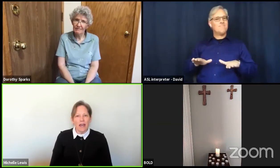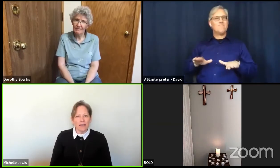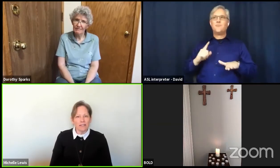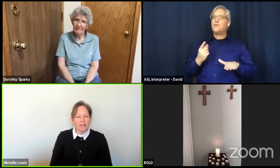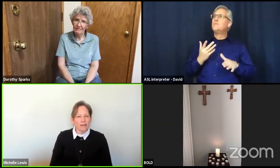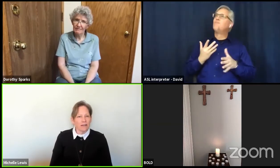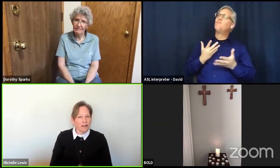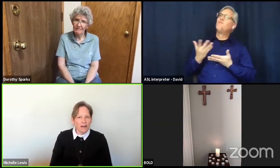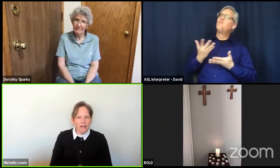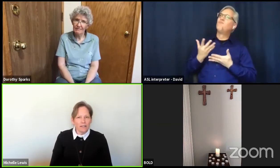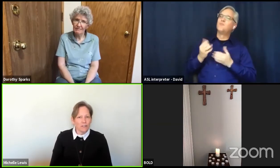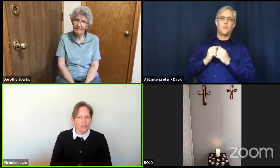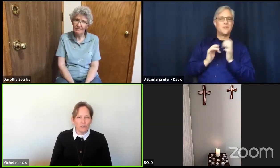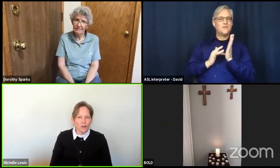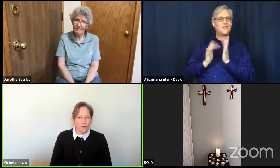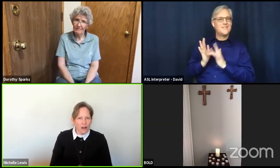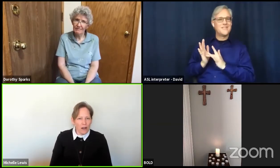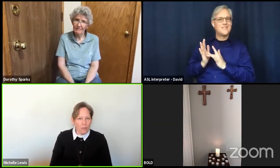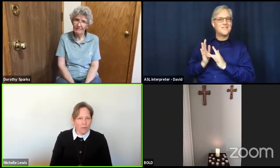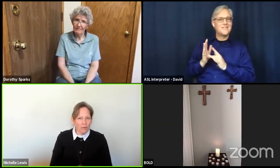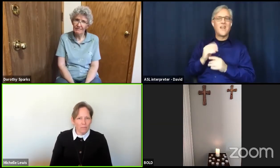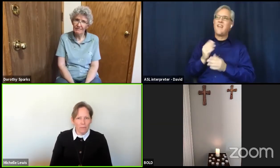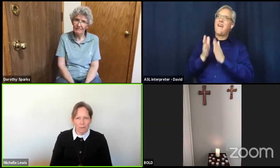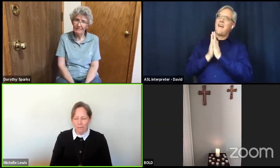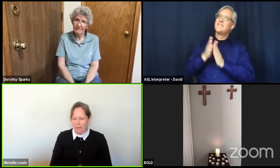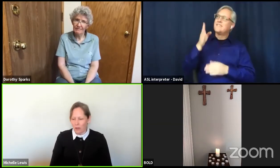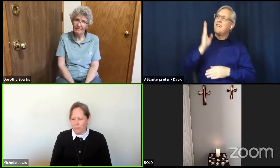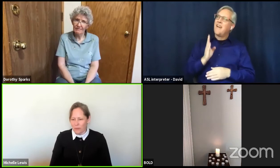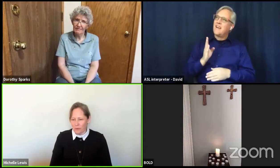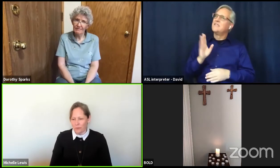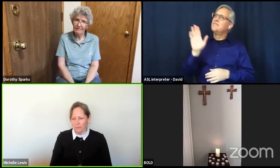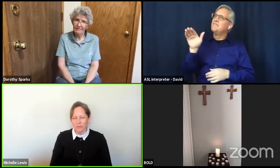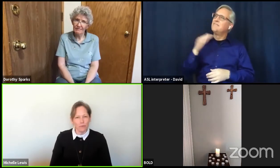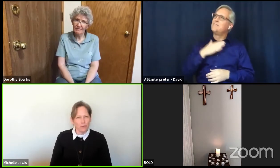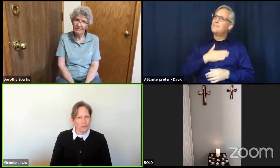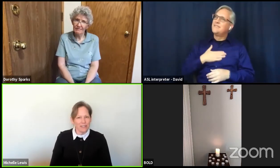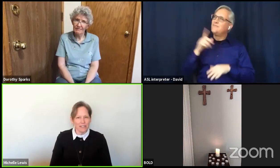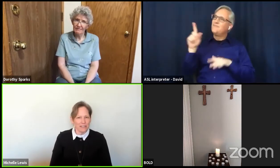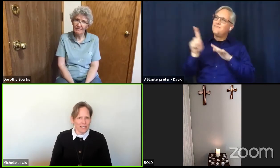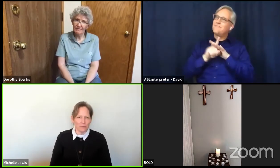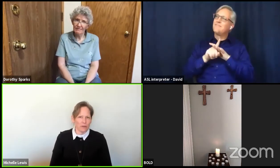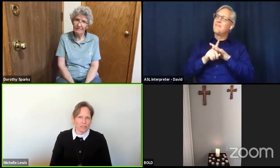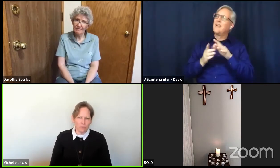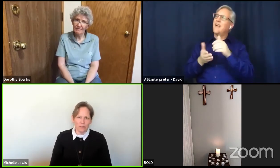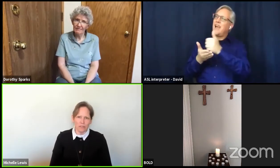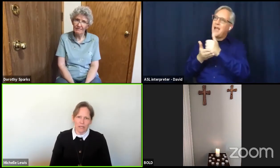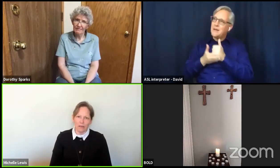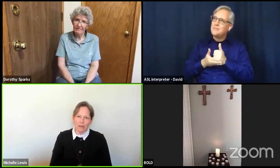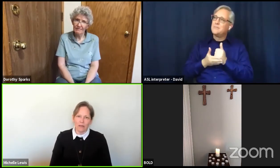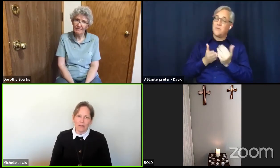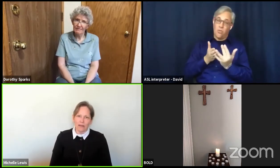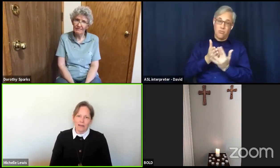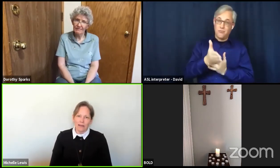God to show up. And help you through these days where it's really either